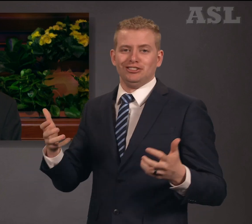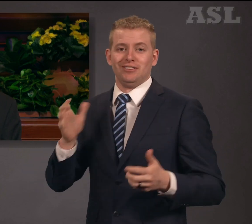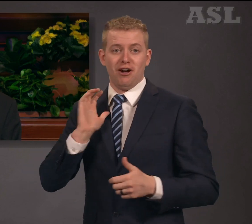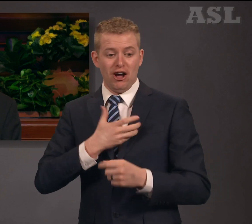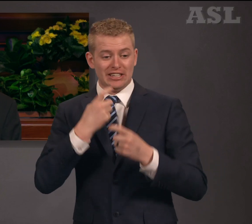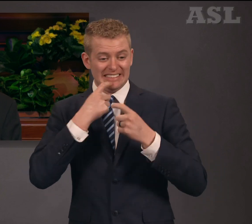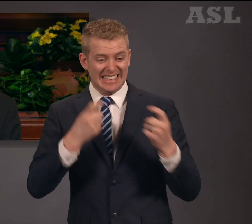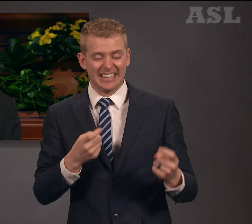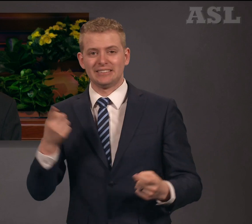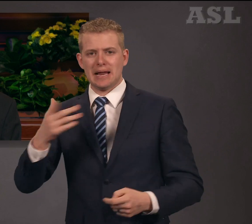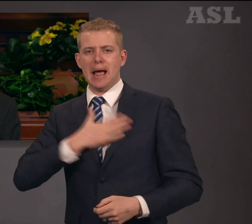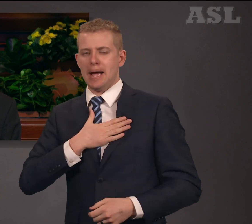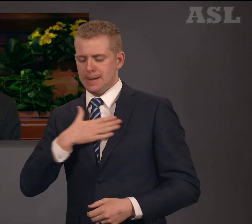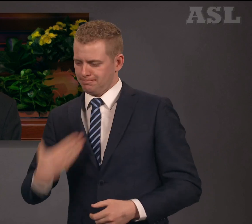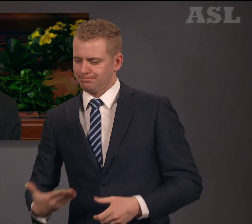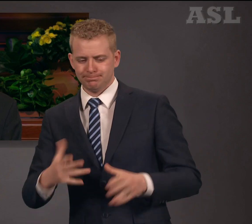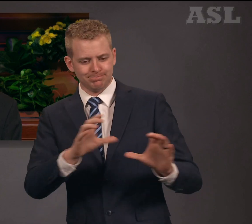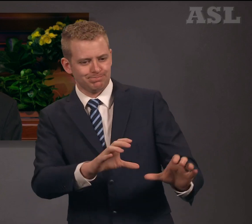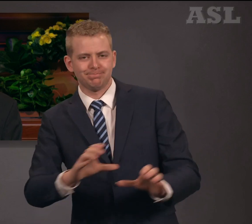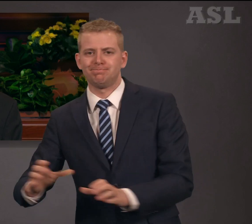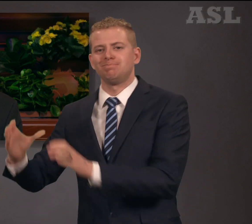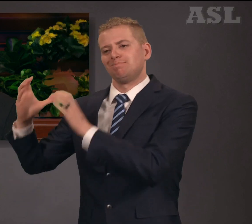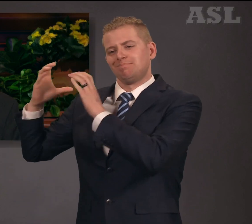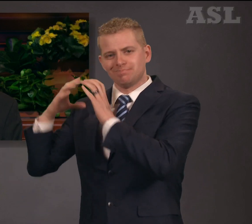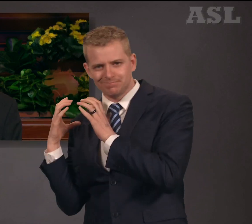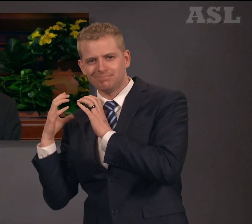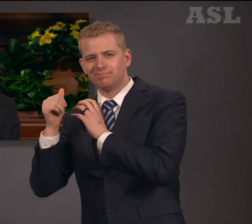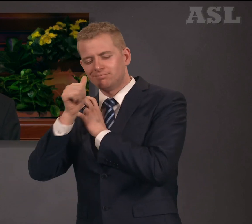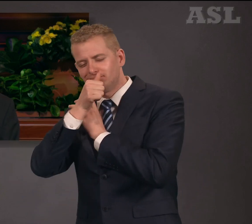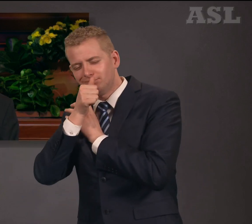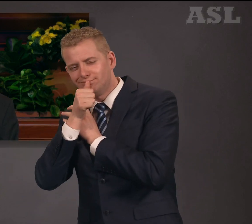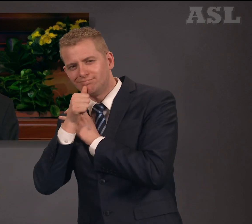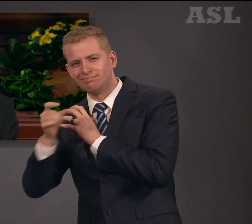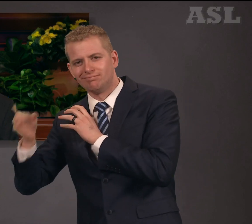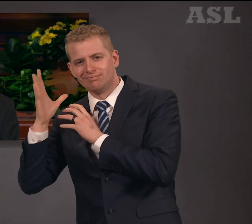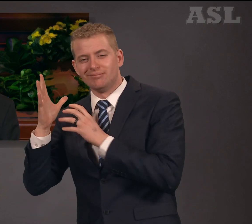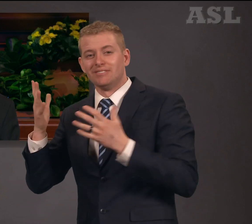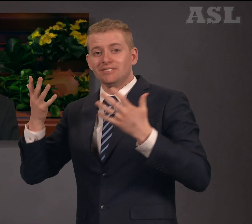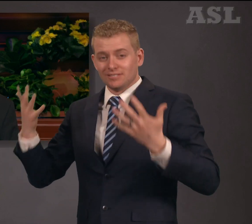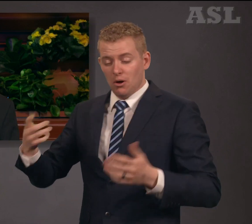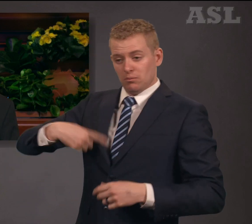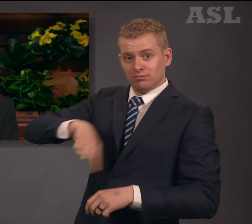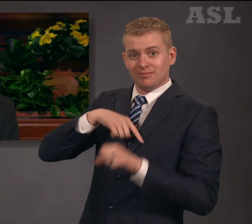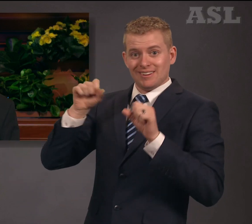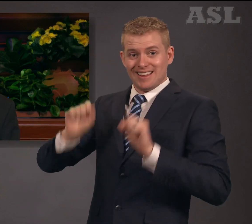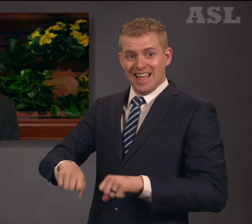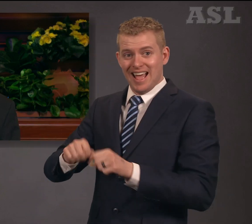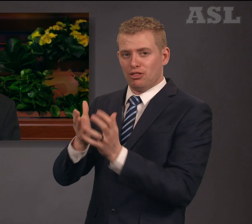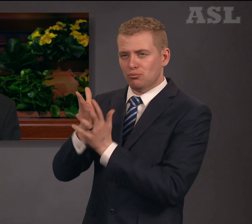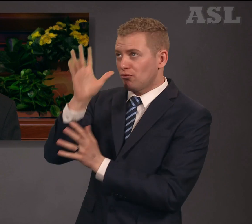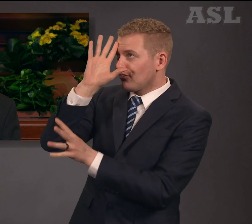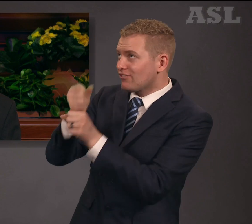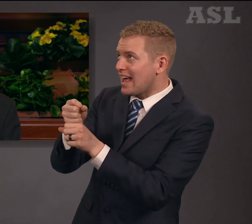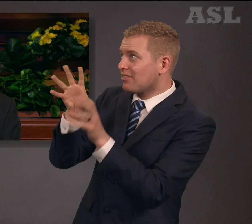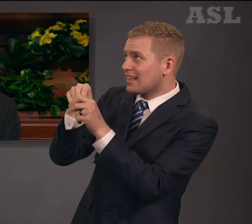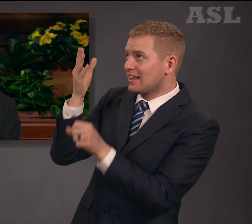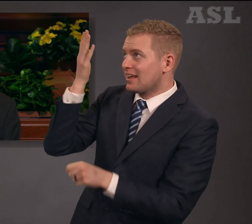so that we can, through our faith in Him and our repentance, through the effects